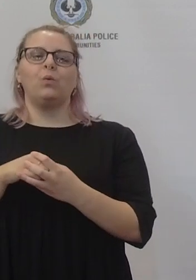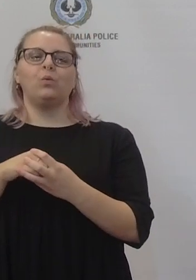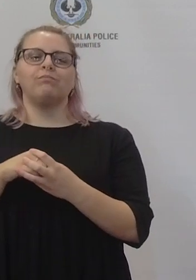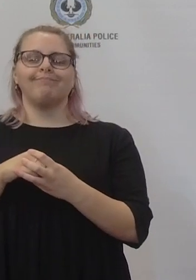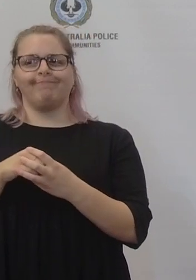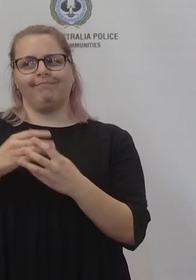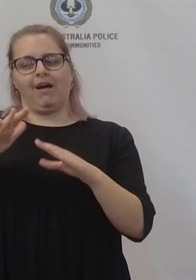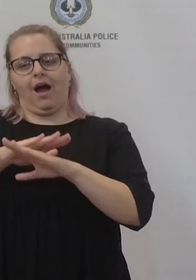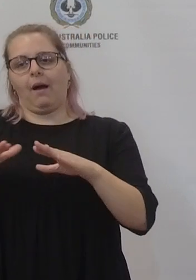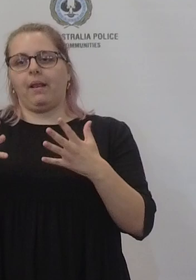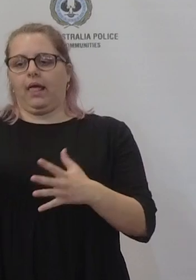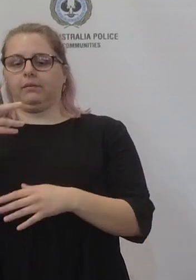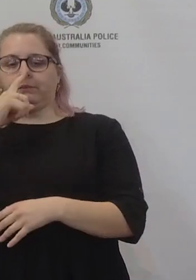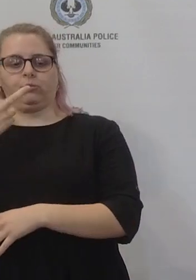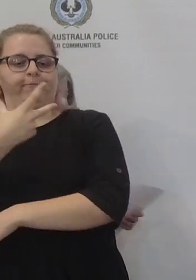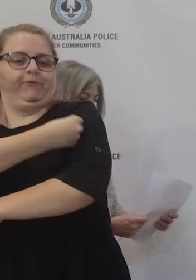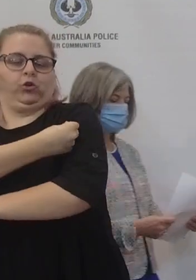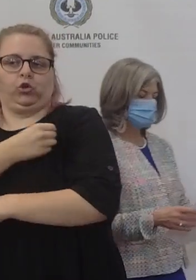Spurrier if that's okay.